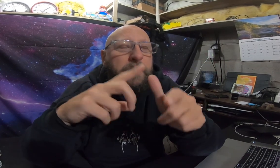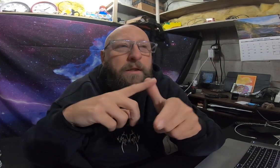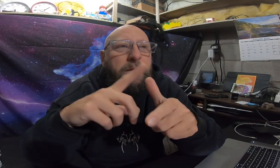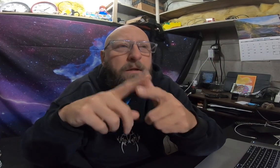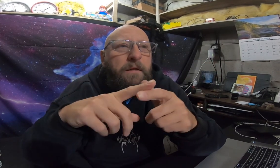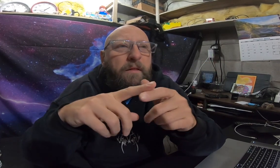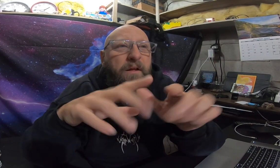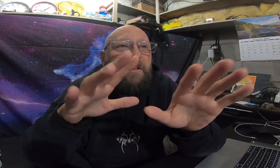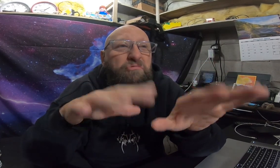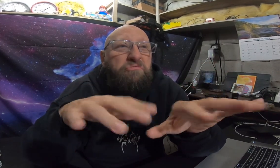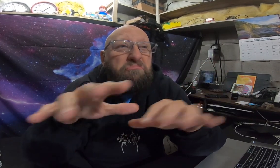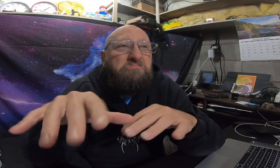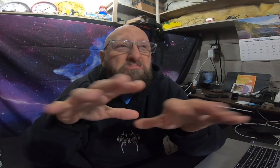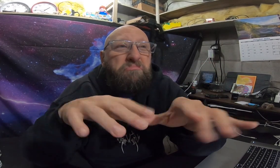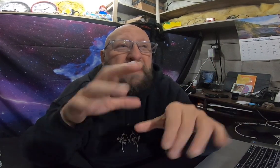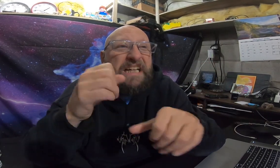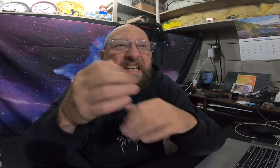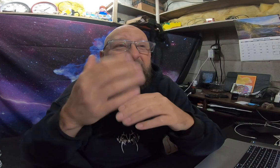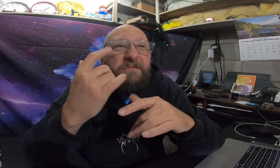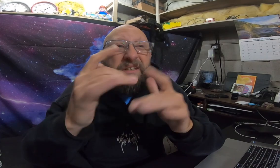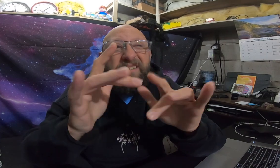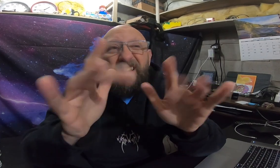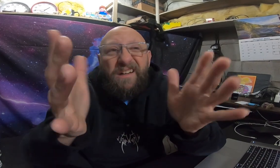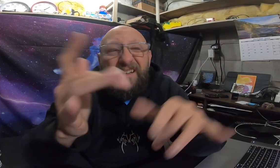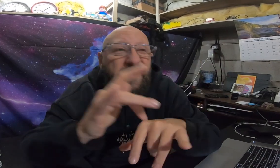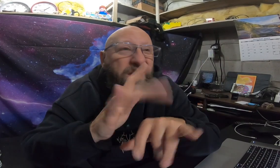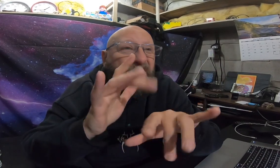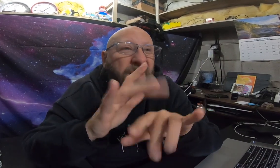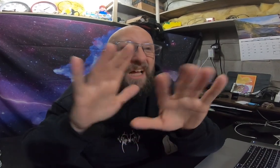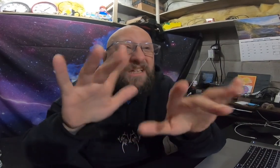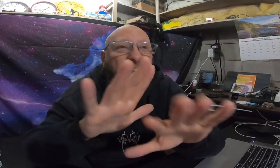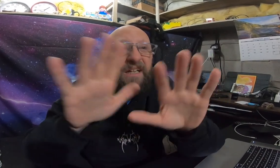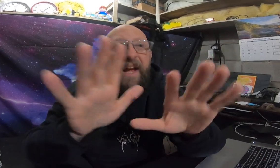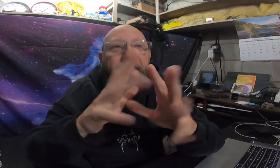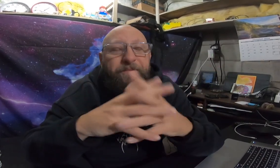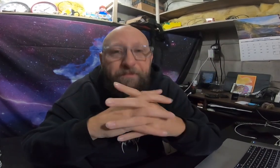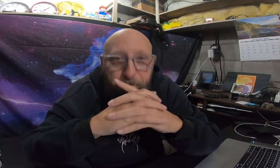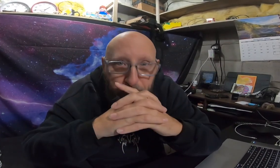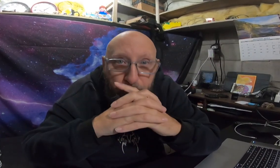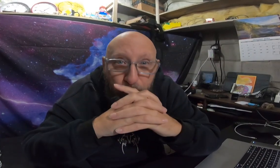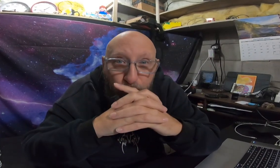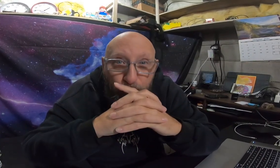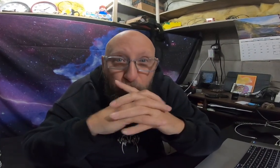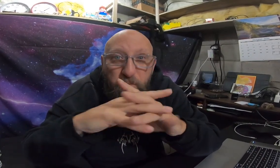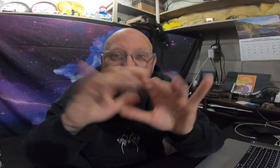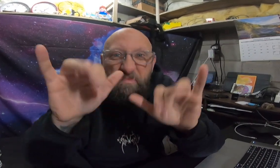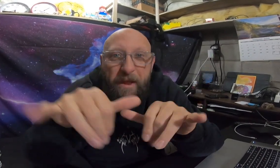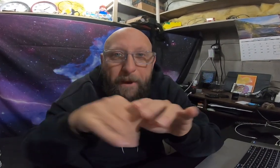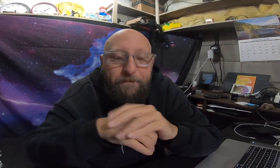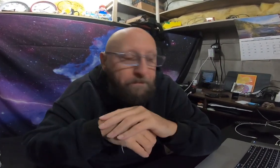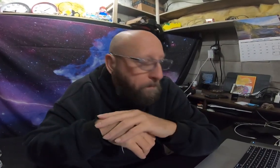and then it's higgies with sunday sunday that um